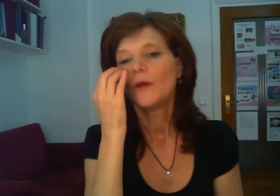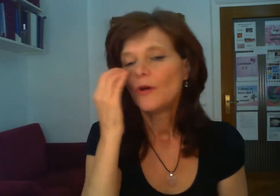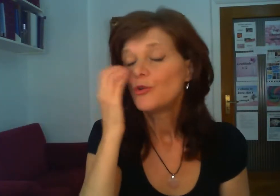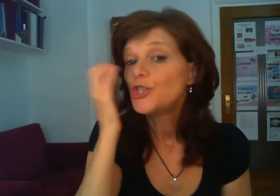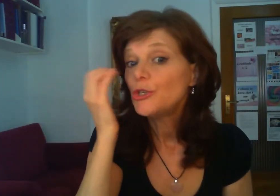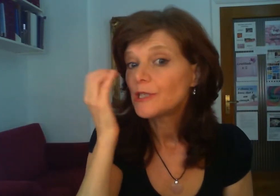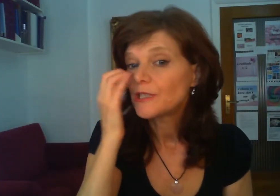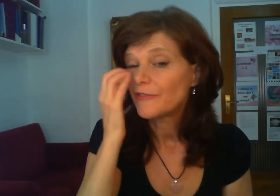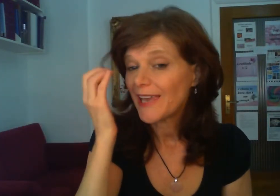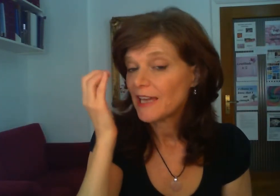or chooses to forget